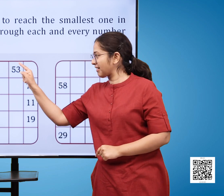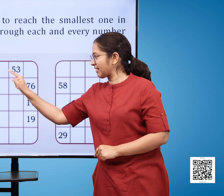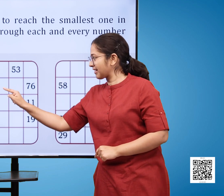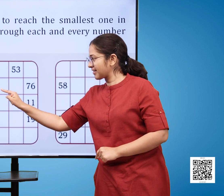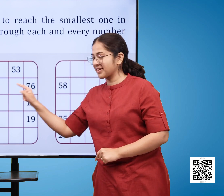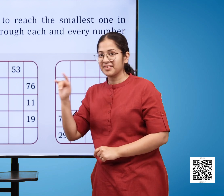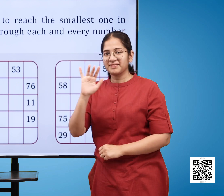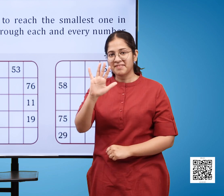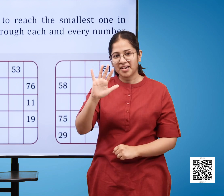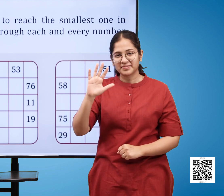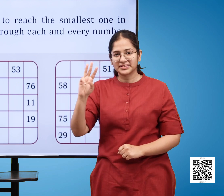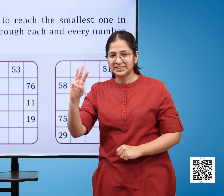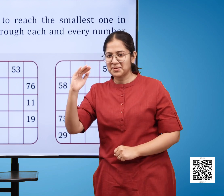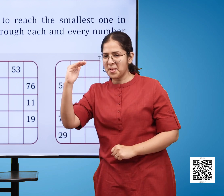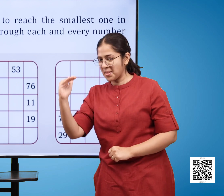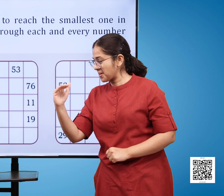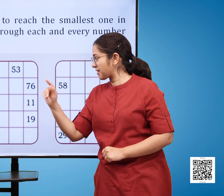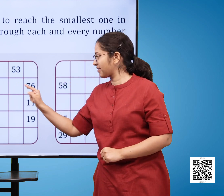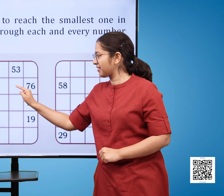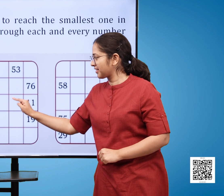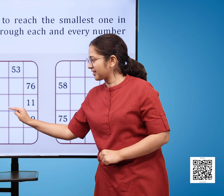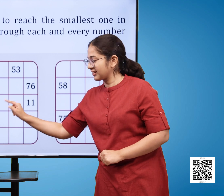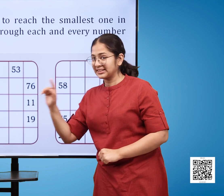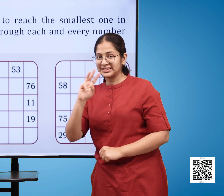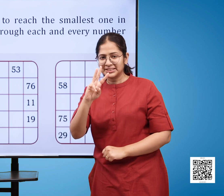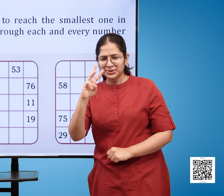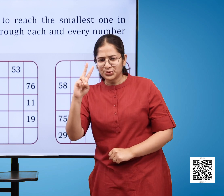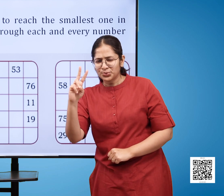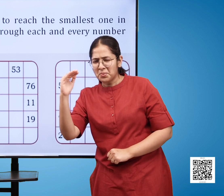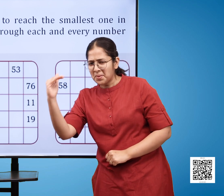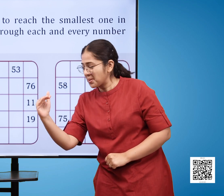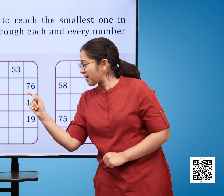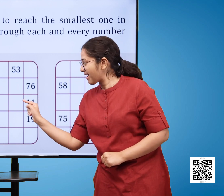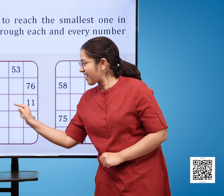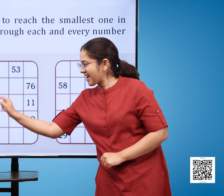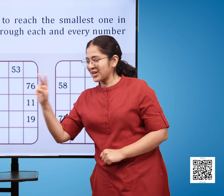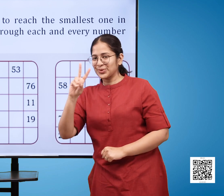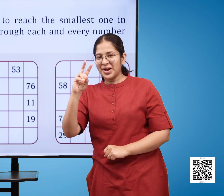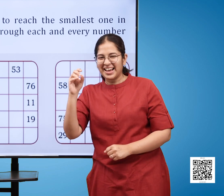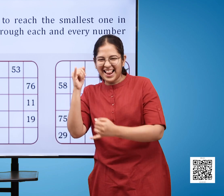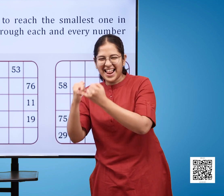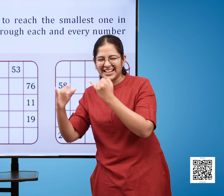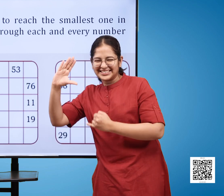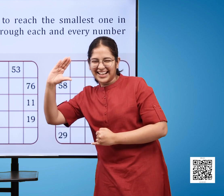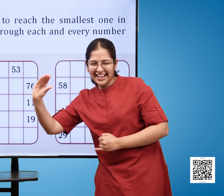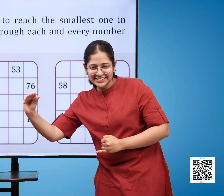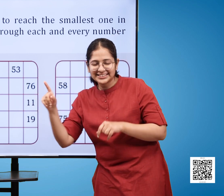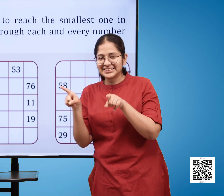92 53 20 and 32 Now we have to reach the smallest